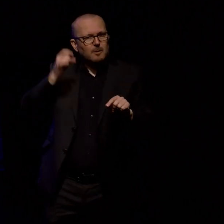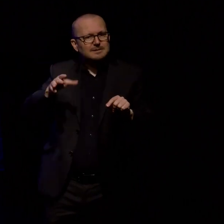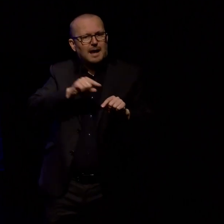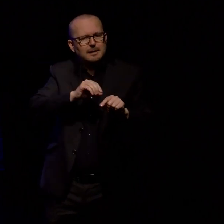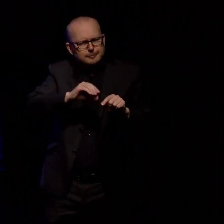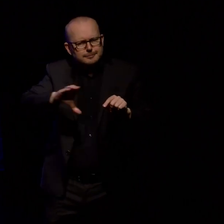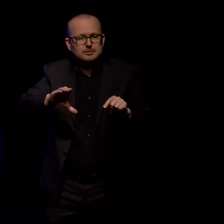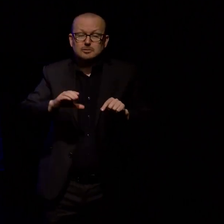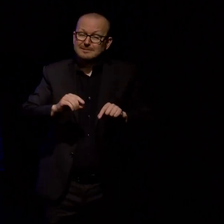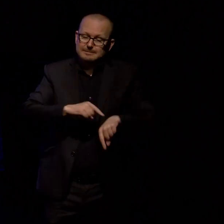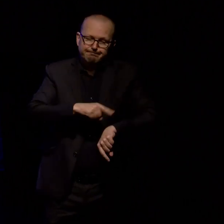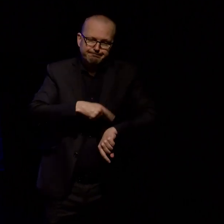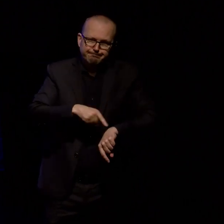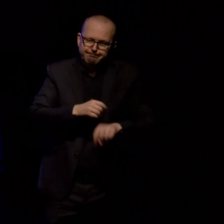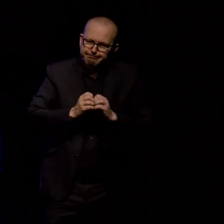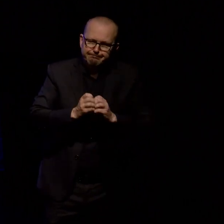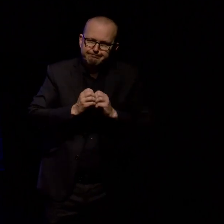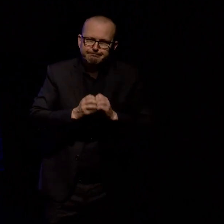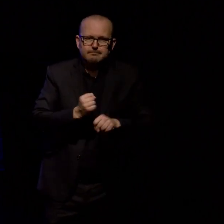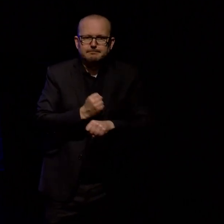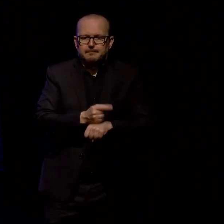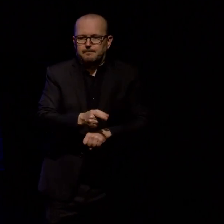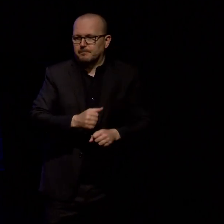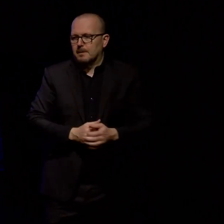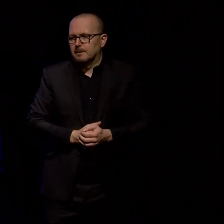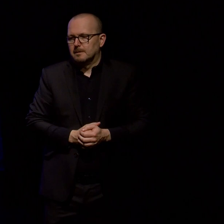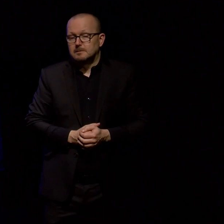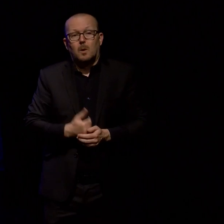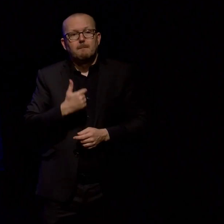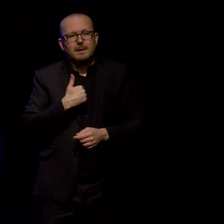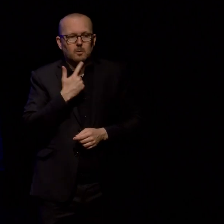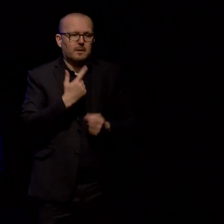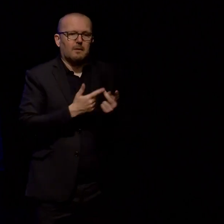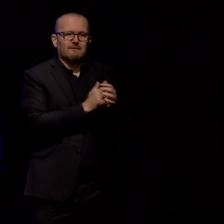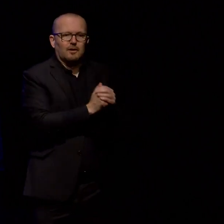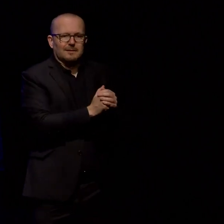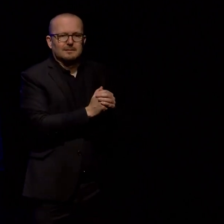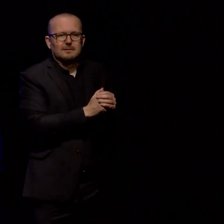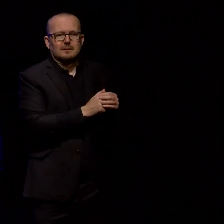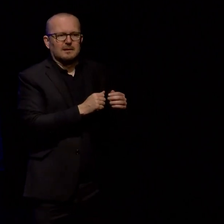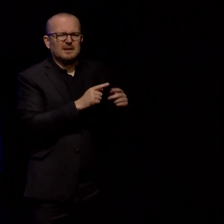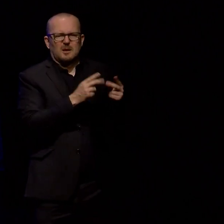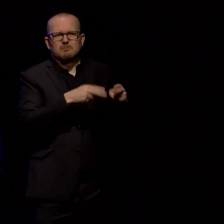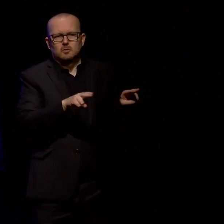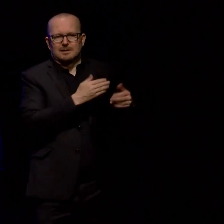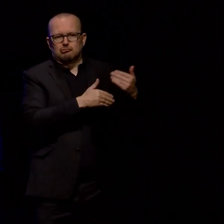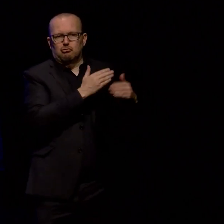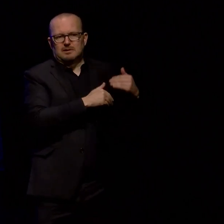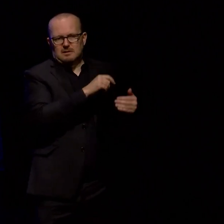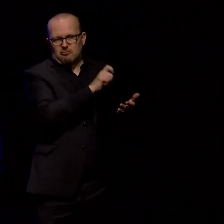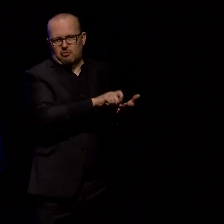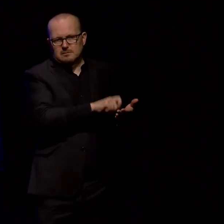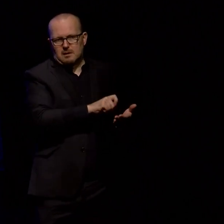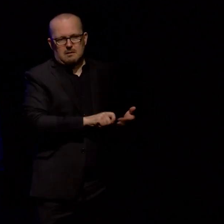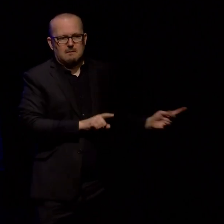So myself and a close friend, Gareth Shute, who's a music historian and writer, we read every